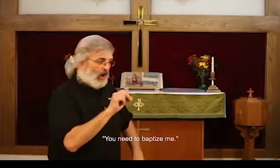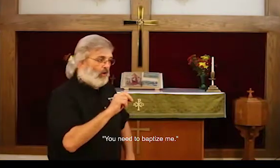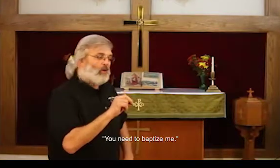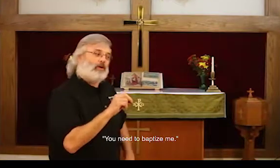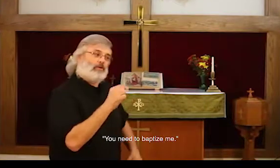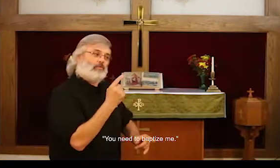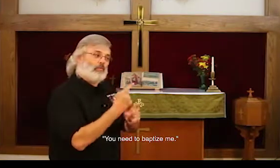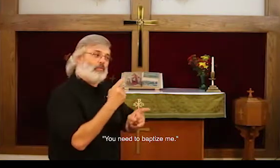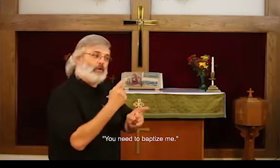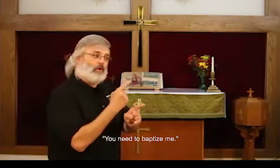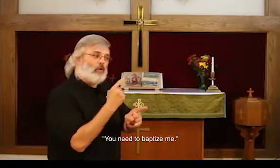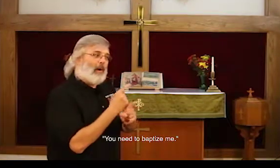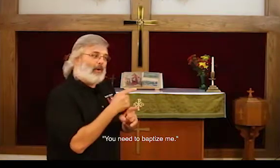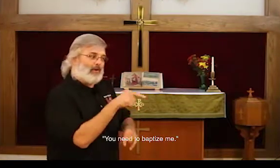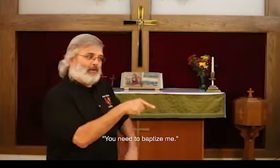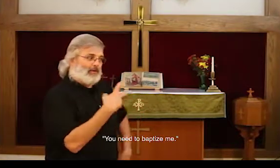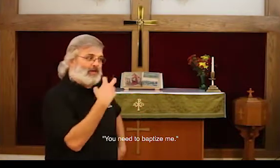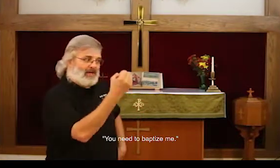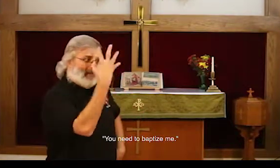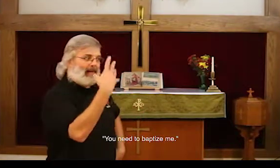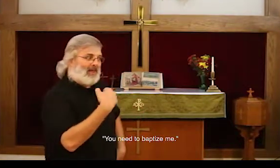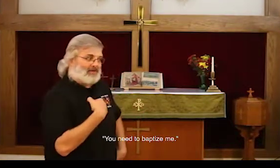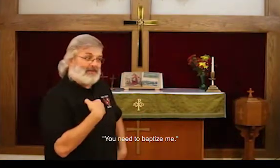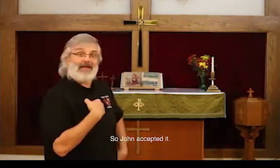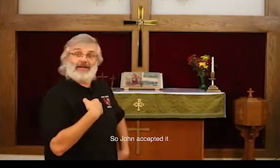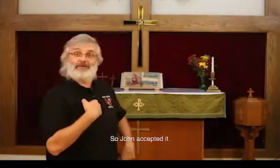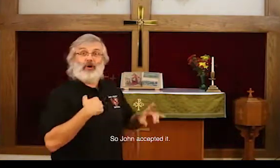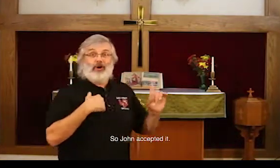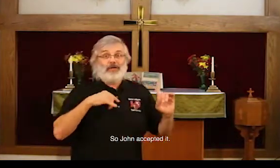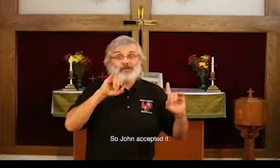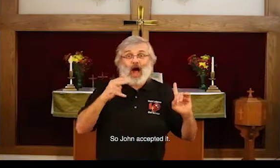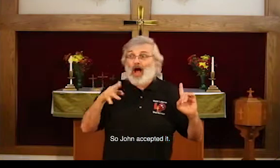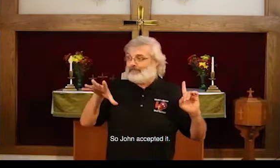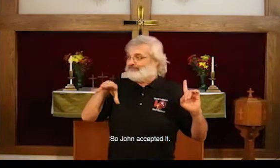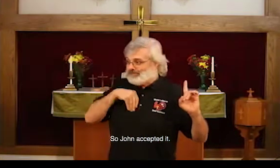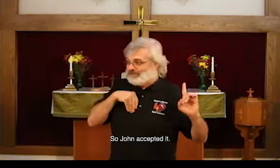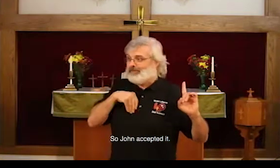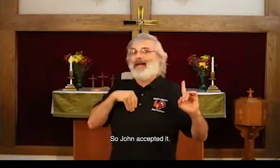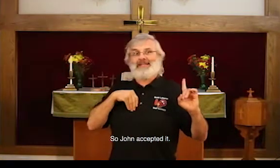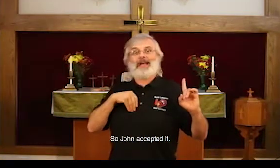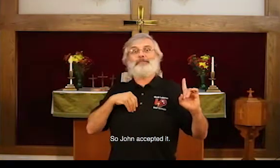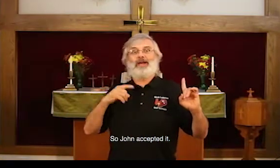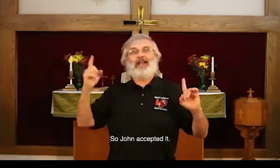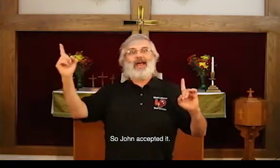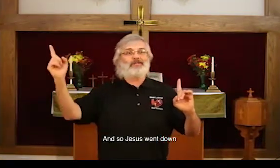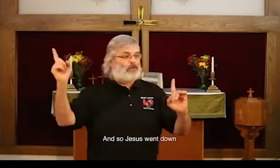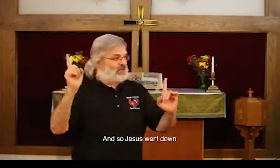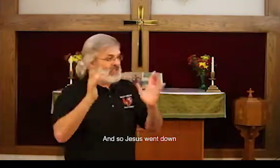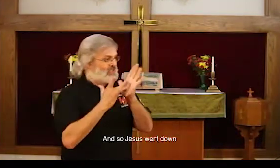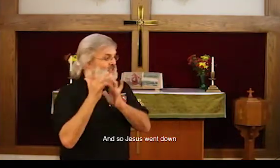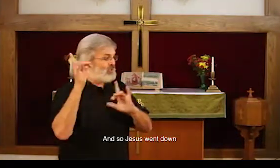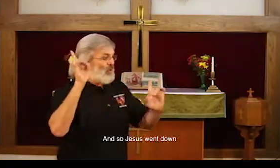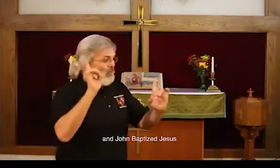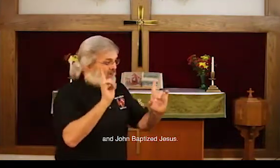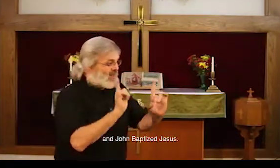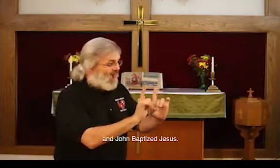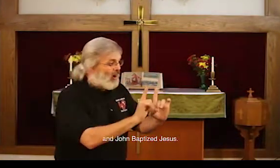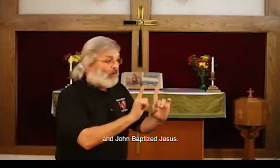no, we're your robber, you need to baptize me, and so John accepted it, and so Jesus went down,